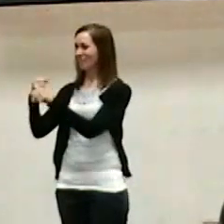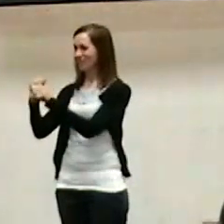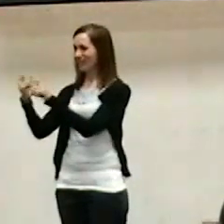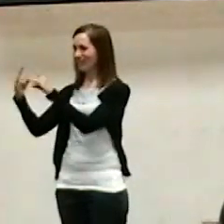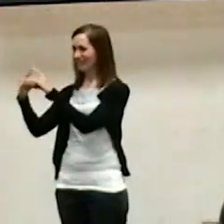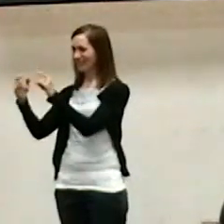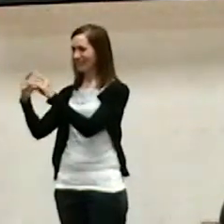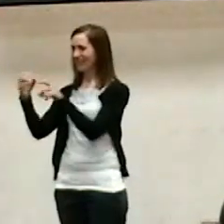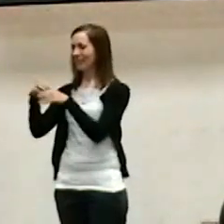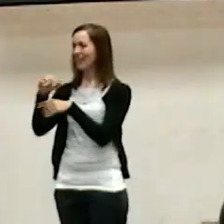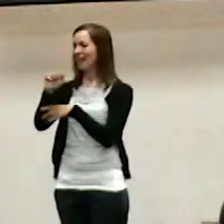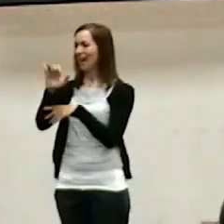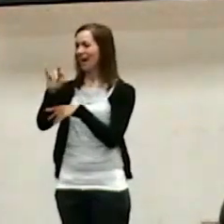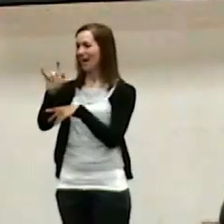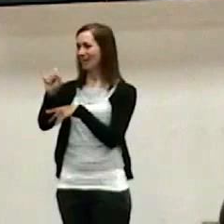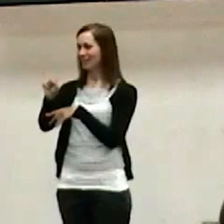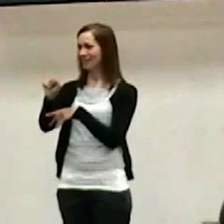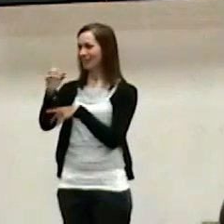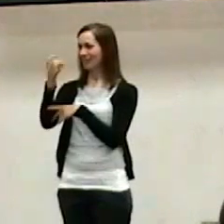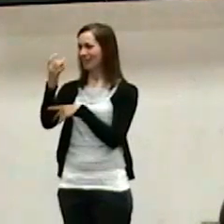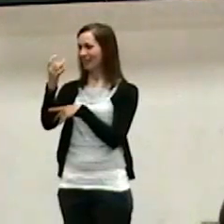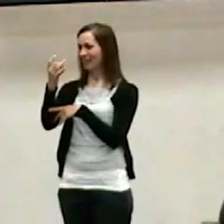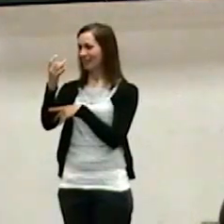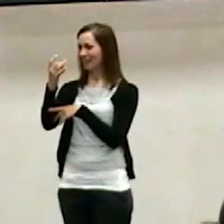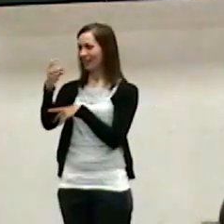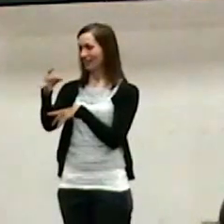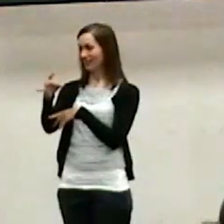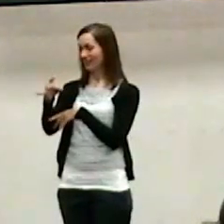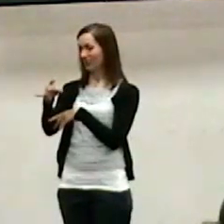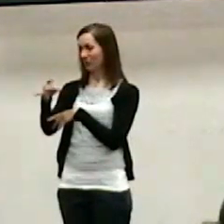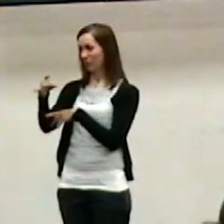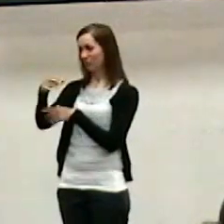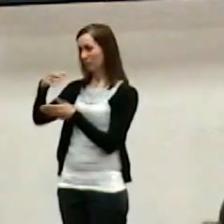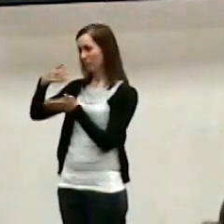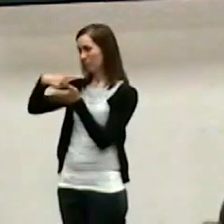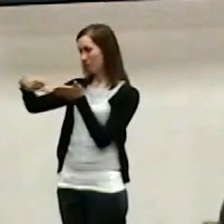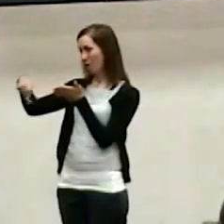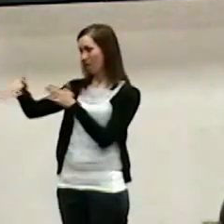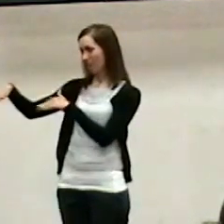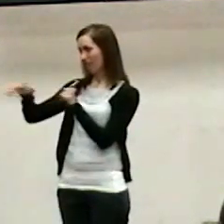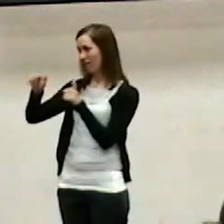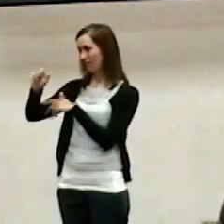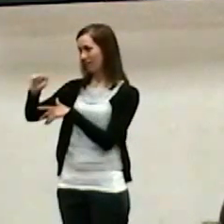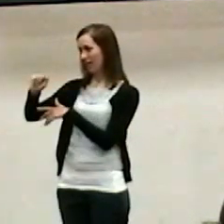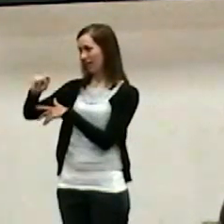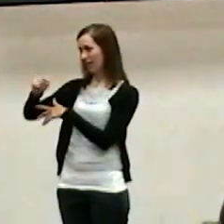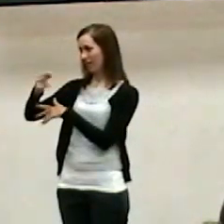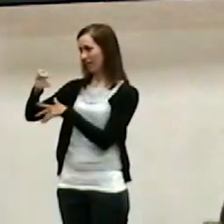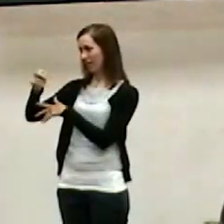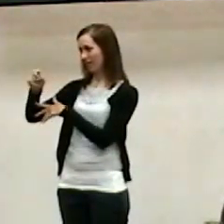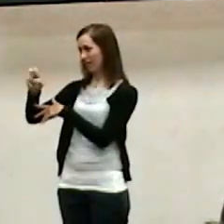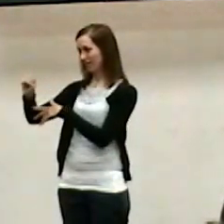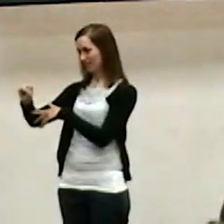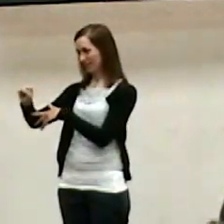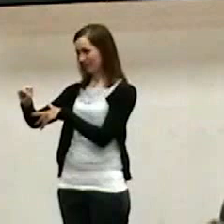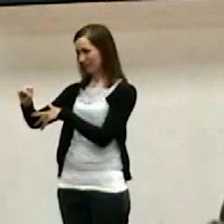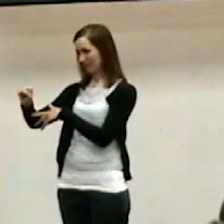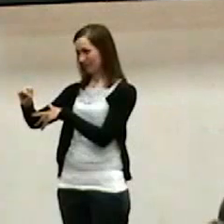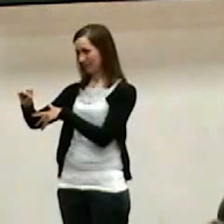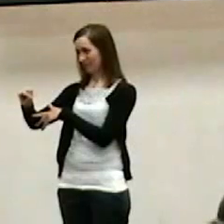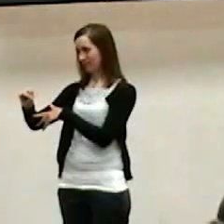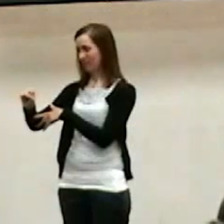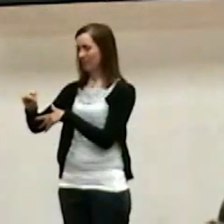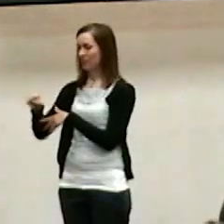had left Athens. Now, I'll give you this. 17 is my favorite chapter in my favorite book of Acts. But it leads into Acts chapter 18.